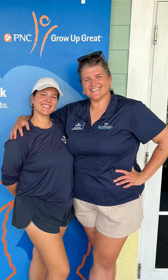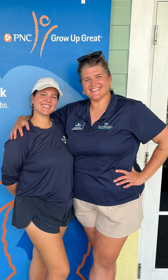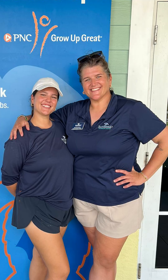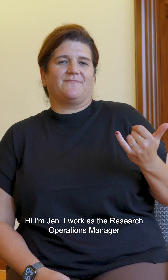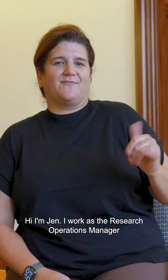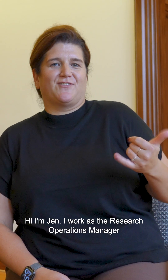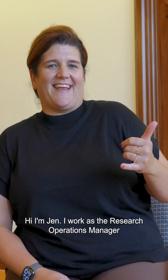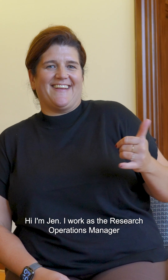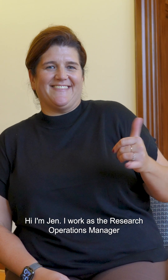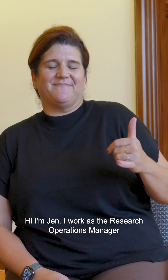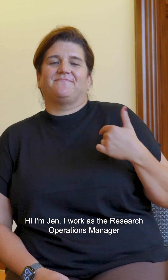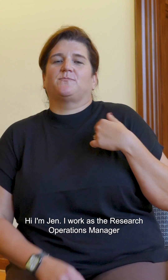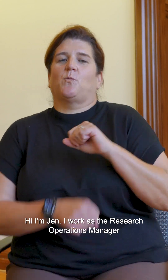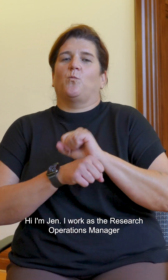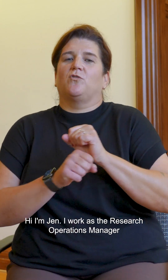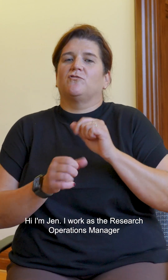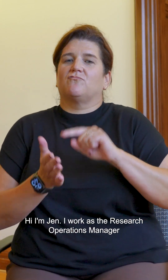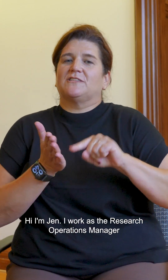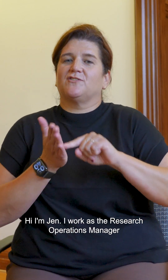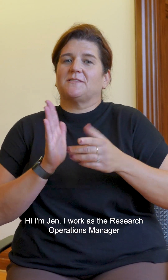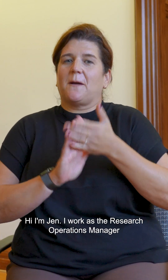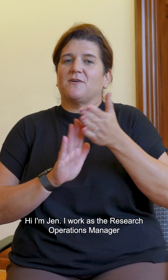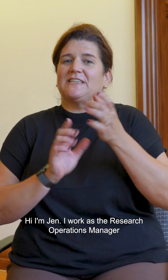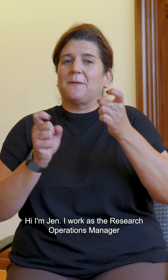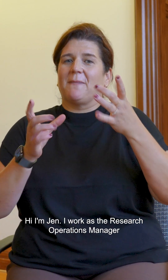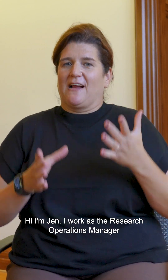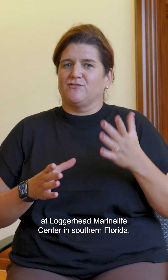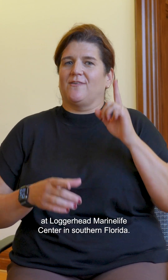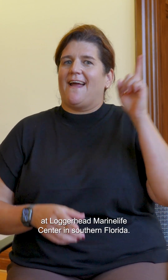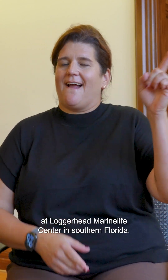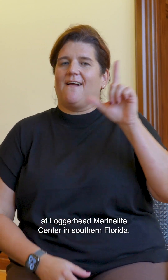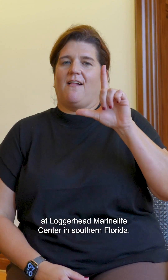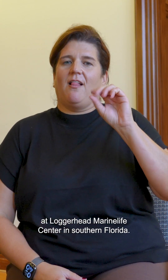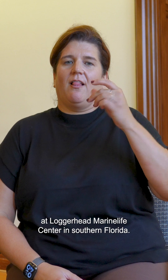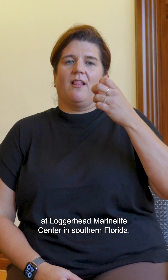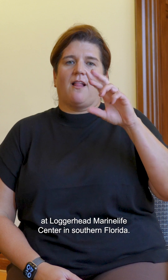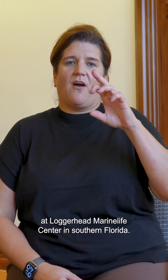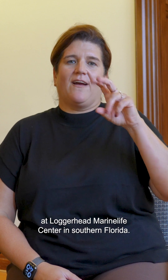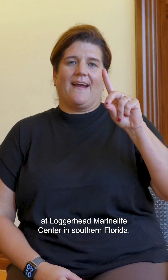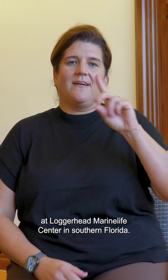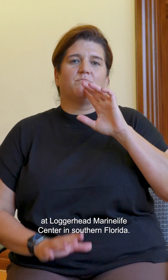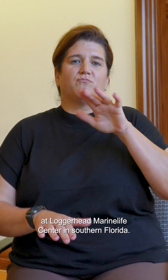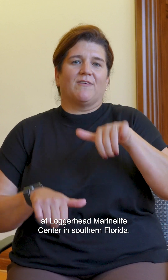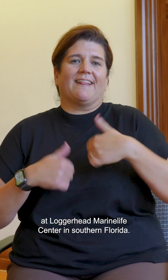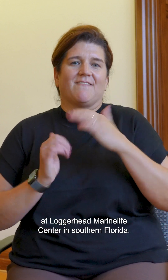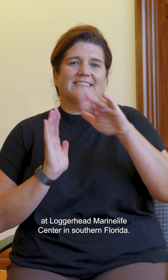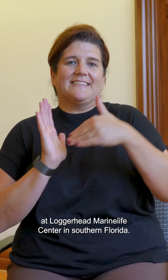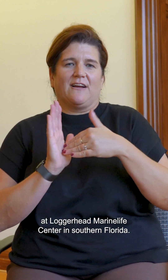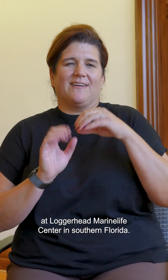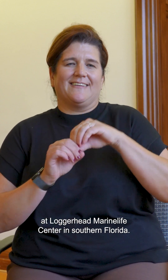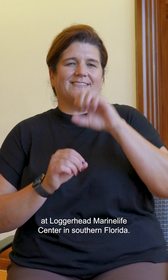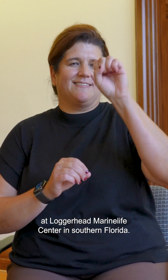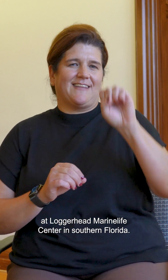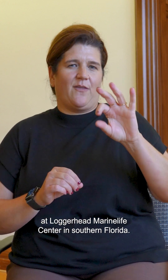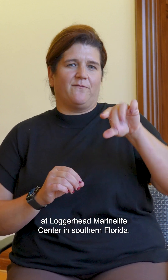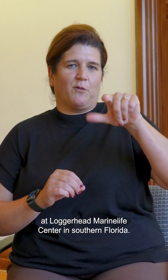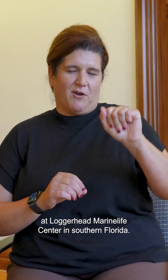Hi, I'm Jen. I work as the Research Operations Manager at Loggerhead Marine Life Center in Southern Florida.